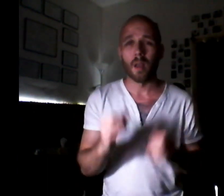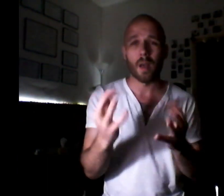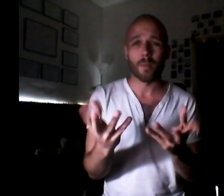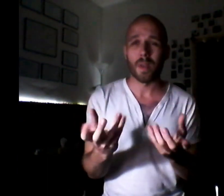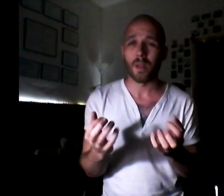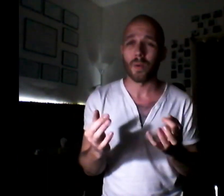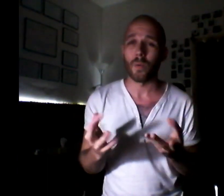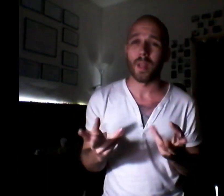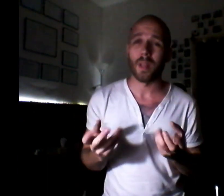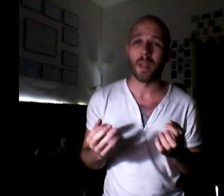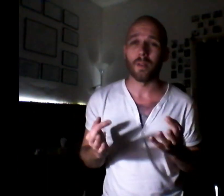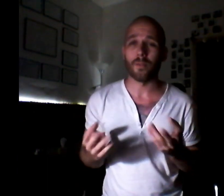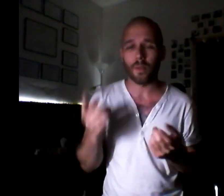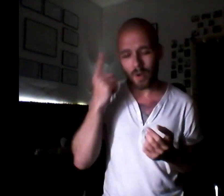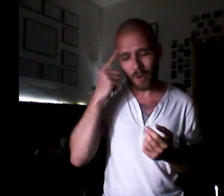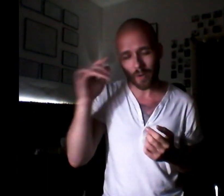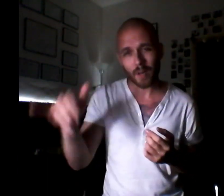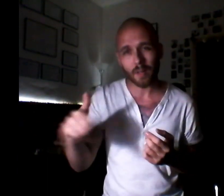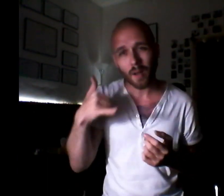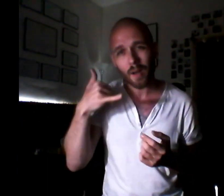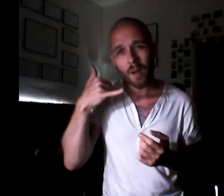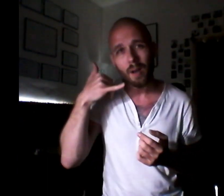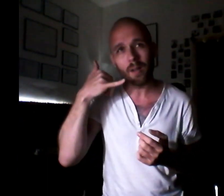I've been waiting for a call